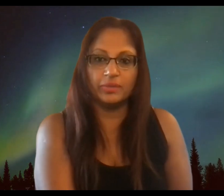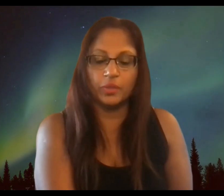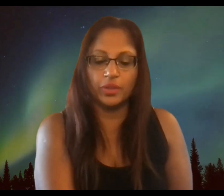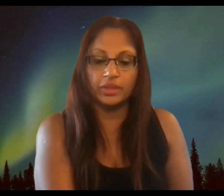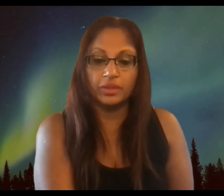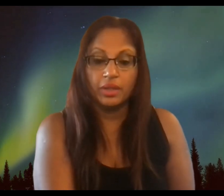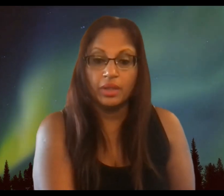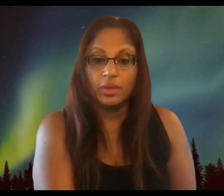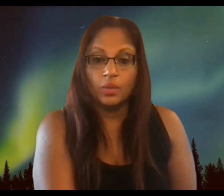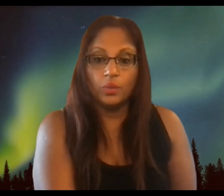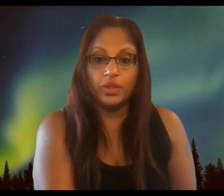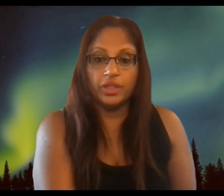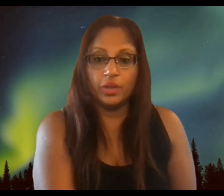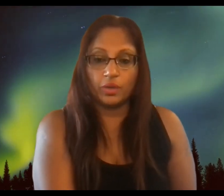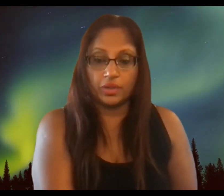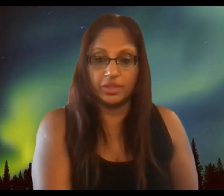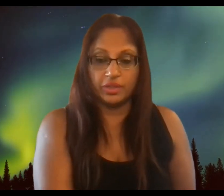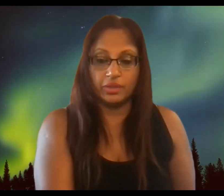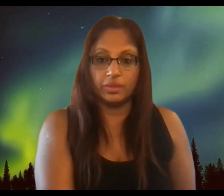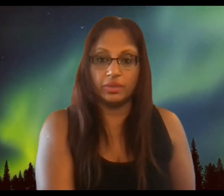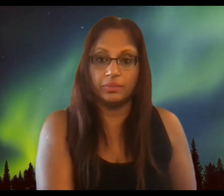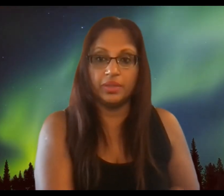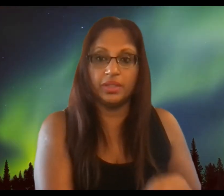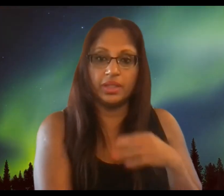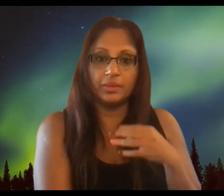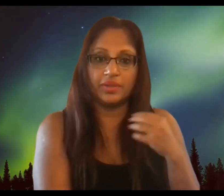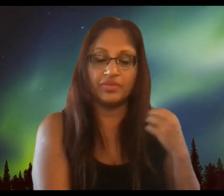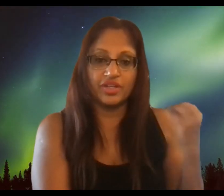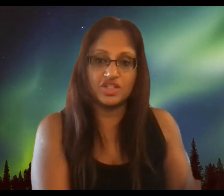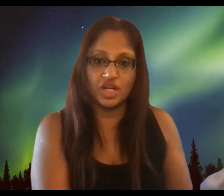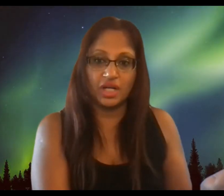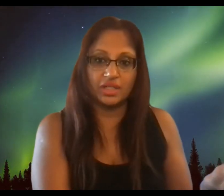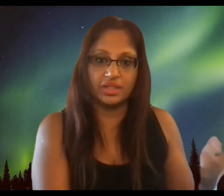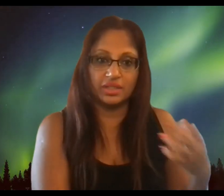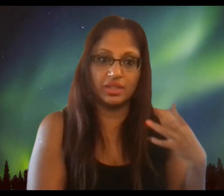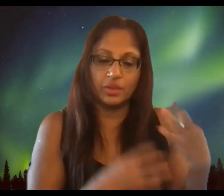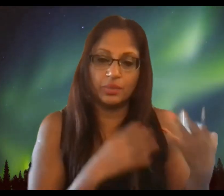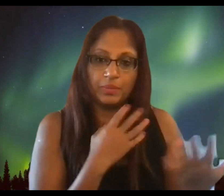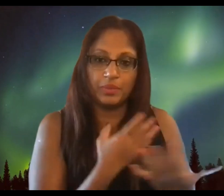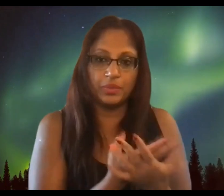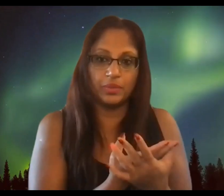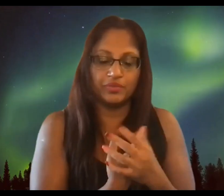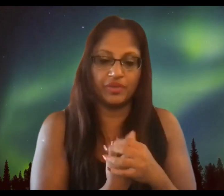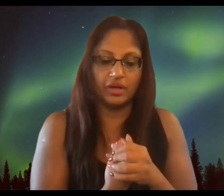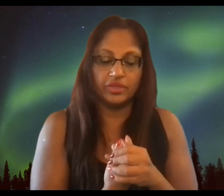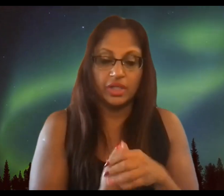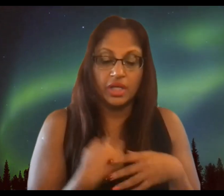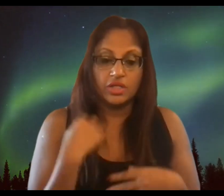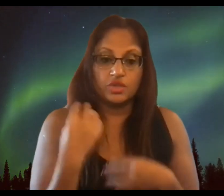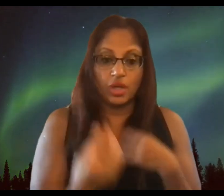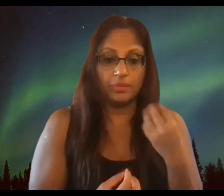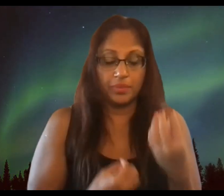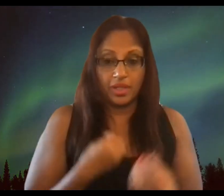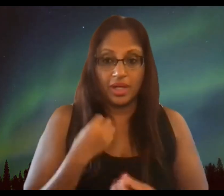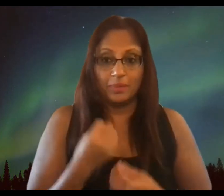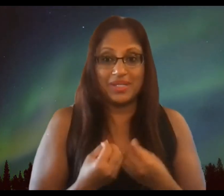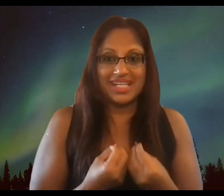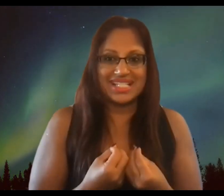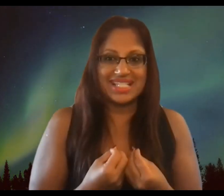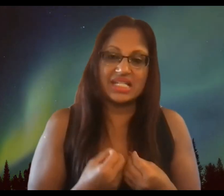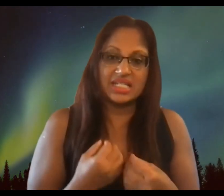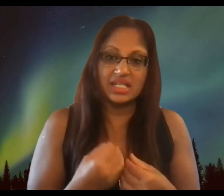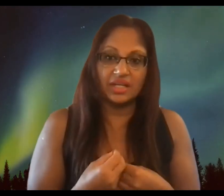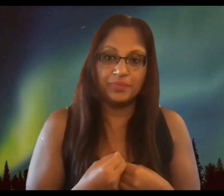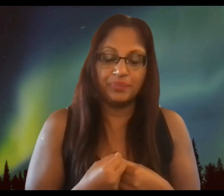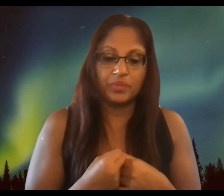friday morning we are here me and my friend jonathan and other people who are involved to drop a